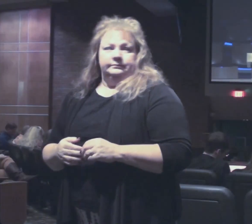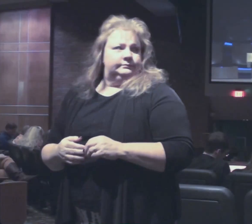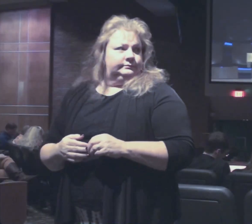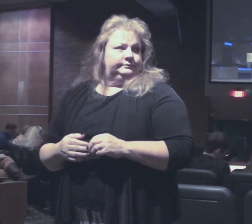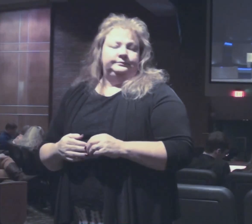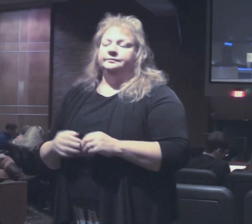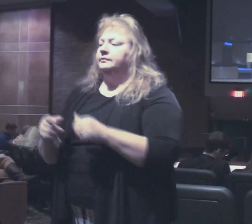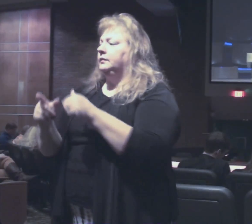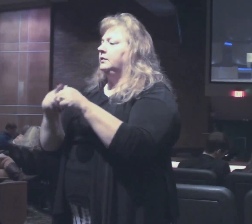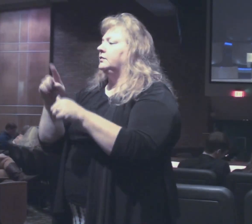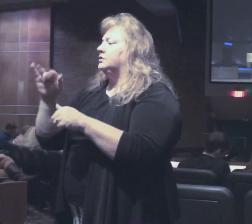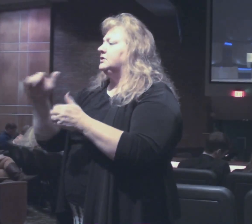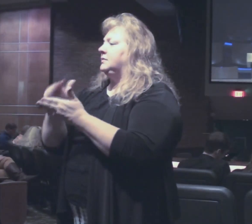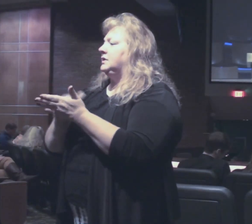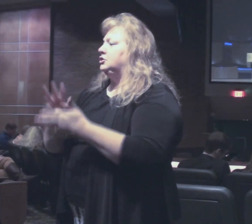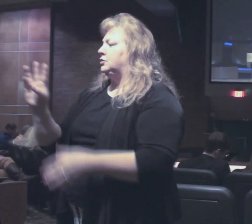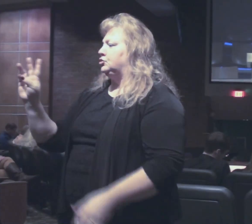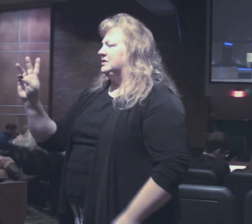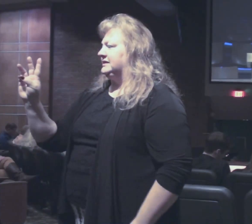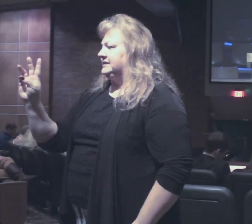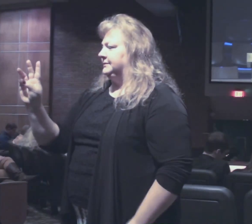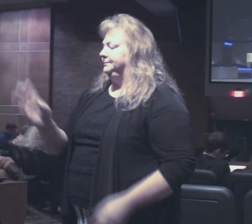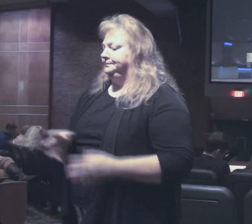1 Timothy chapter 6.